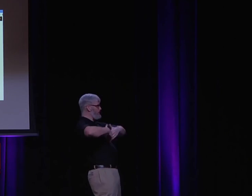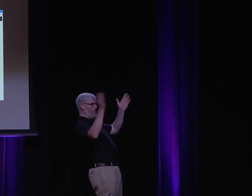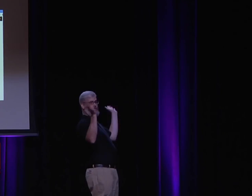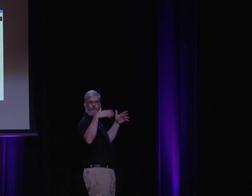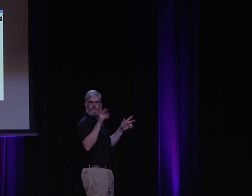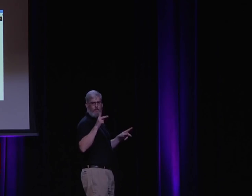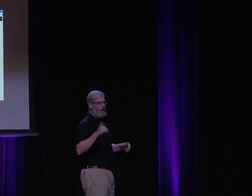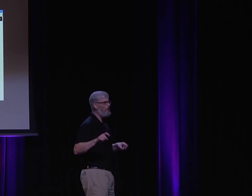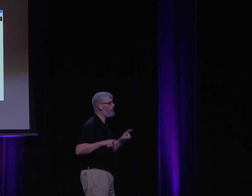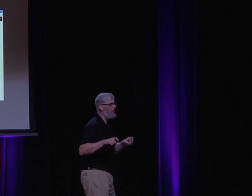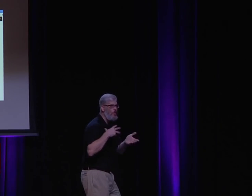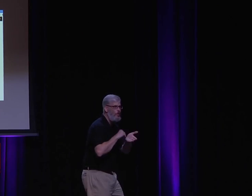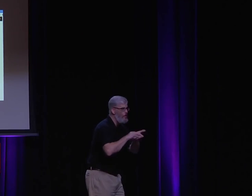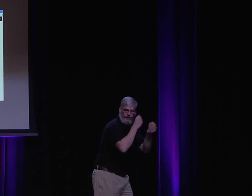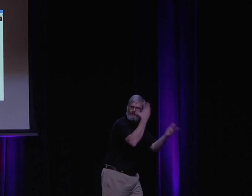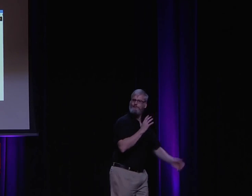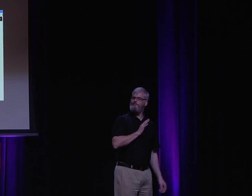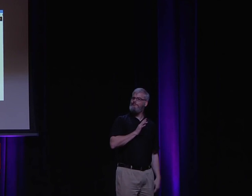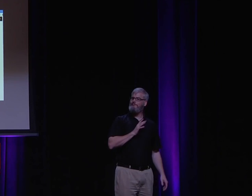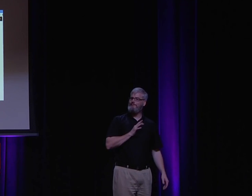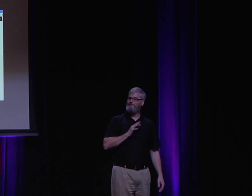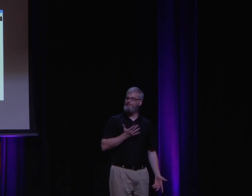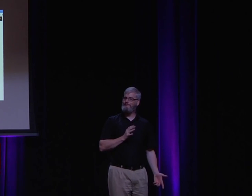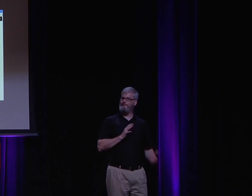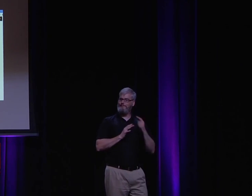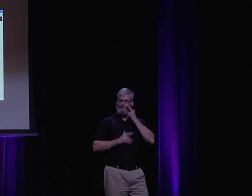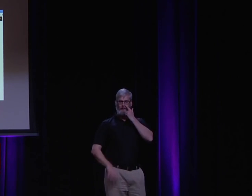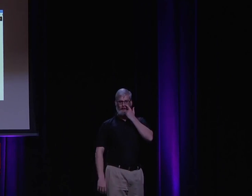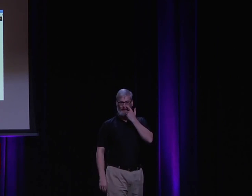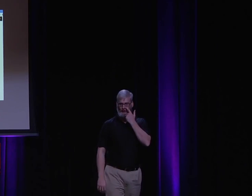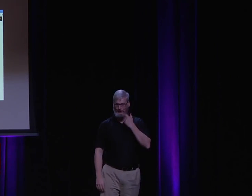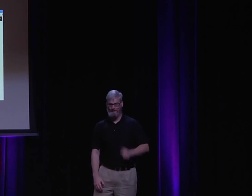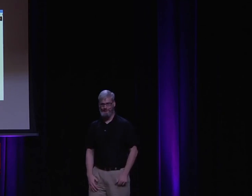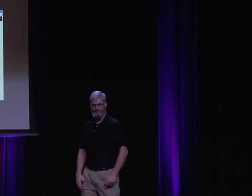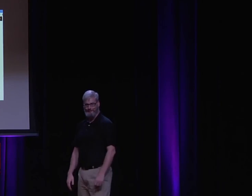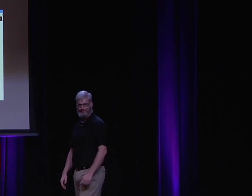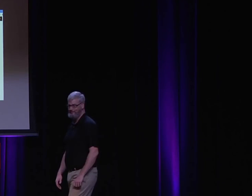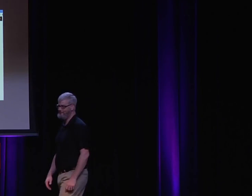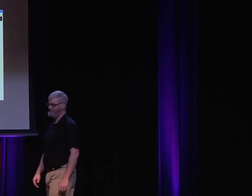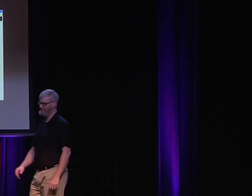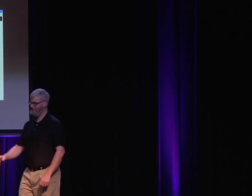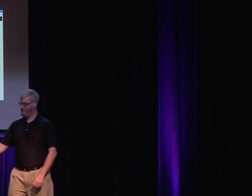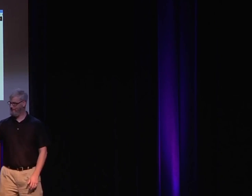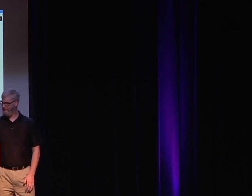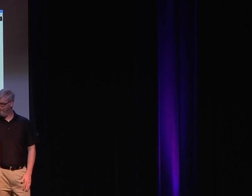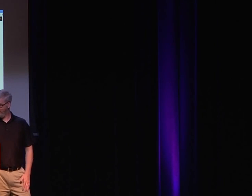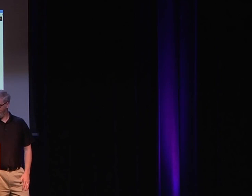information was limited, it was taught to us by teachers, maybe we could read a book, but with the internet, we have all the information we could ever have at our fingertips.